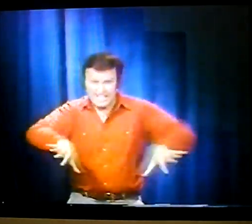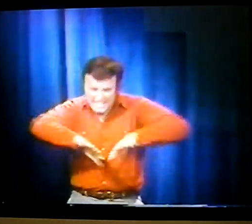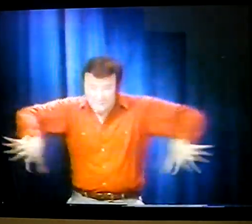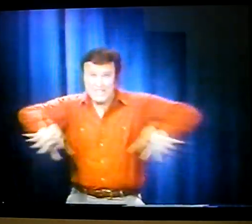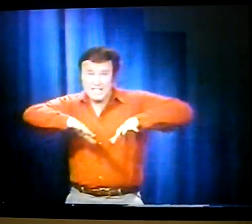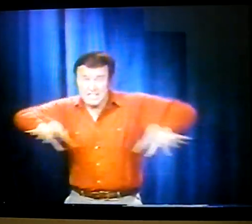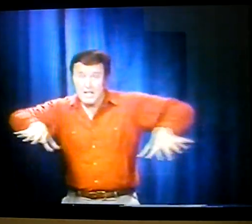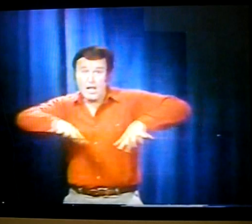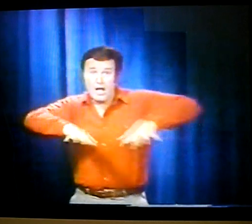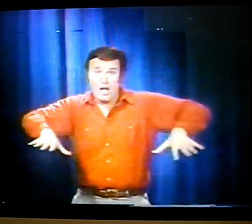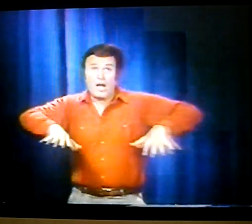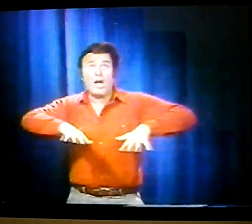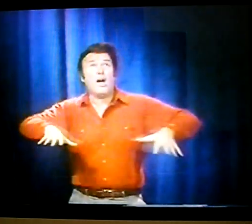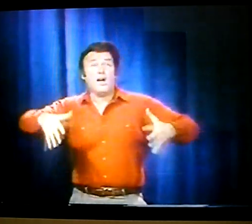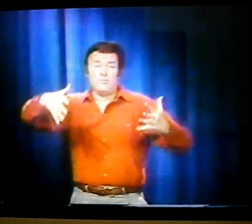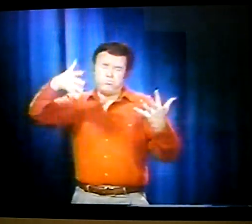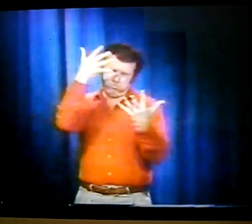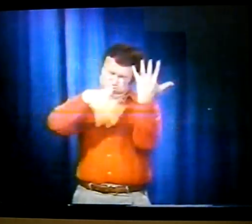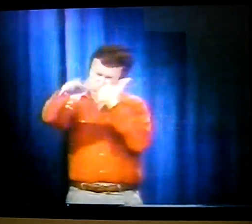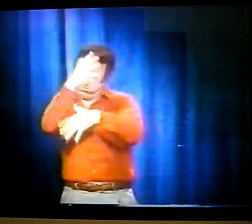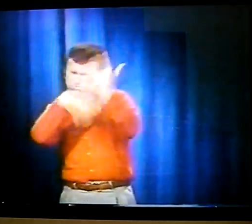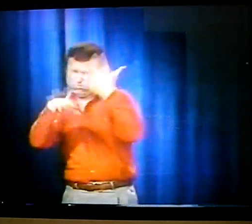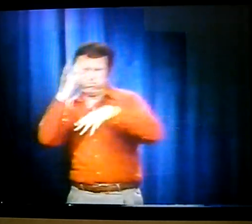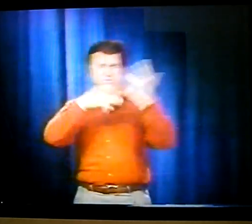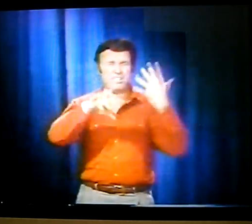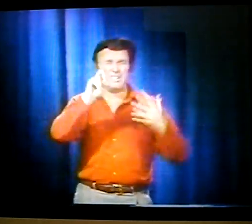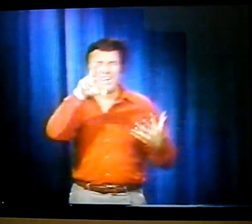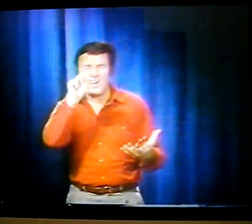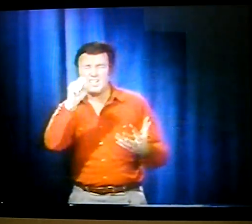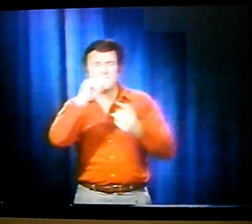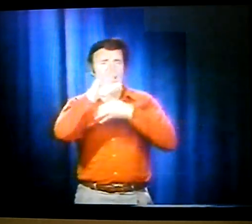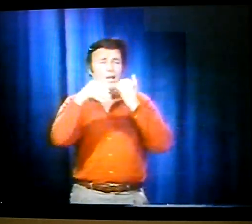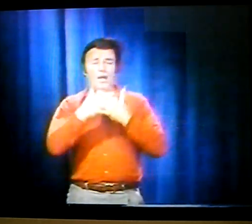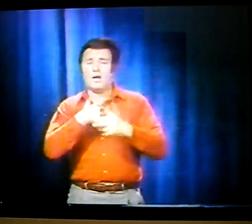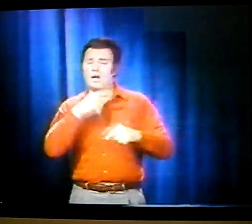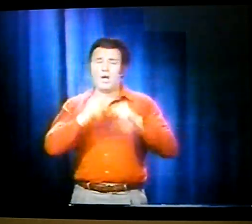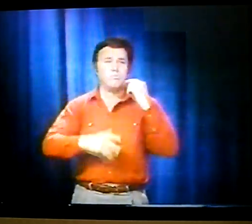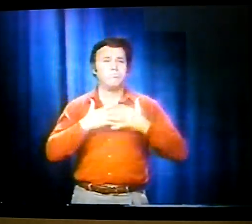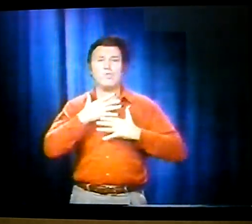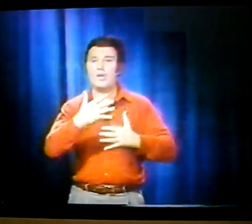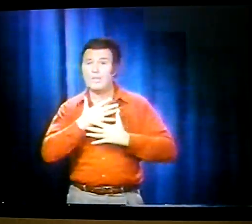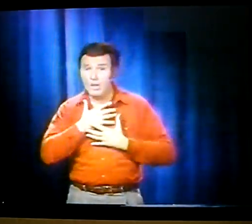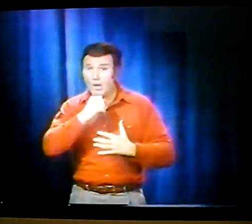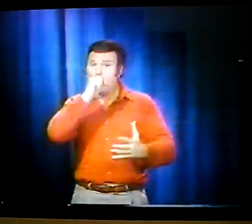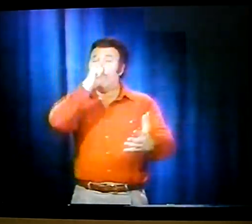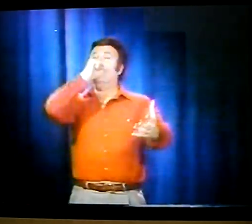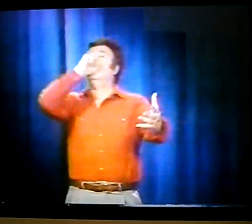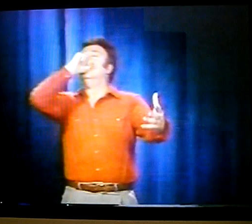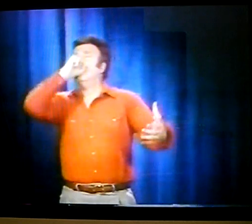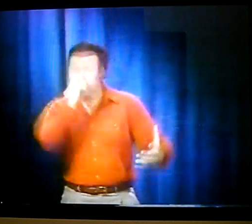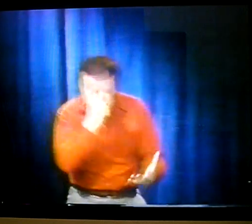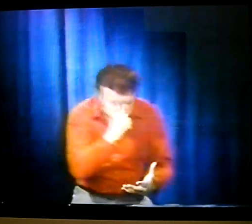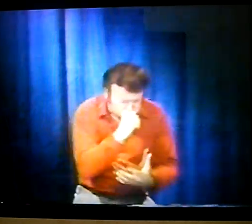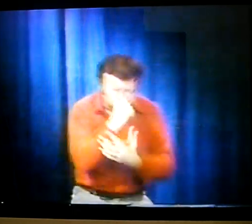And I stood there trying to spread it all out. But it continued coming at me. All the dust. I couldn't breathe. I